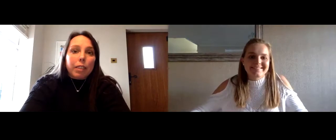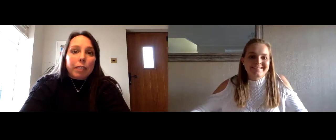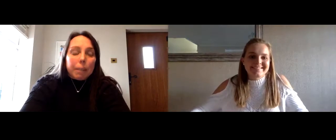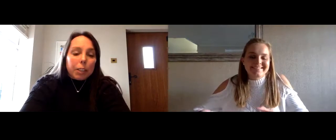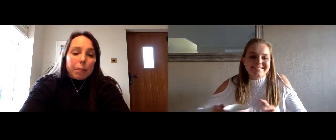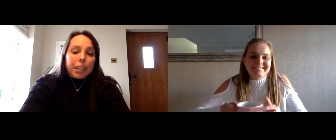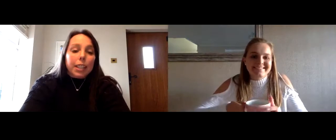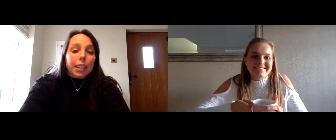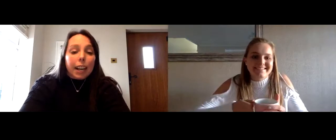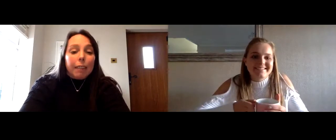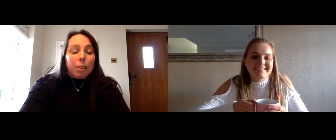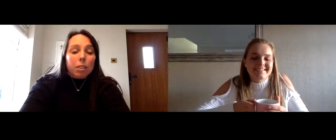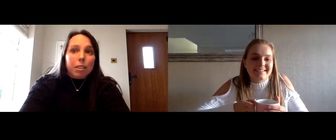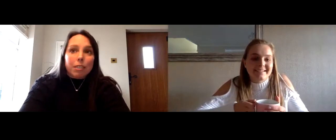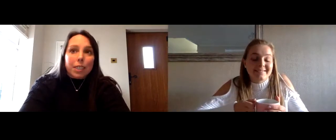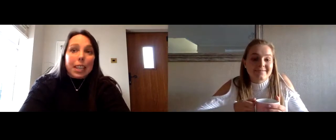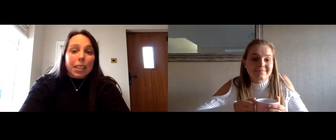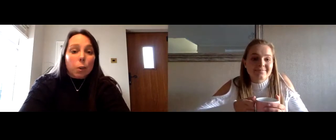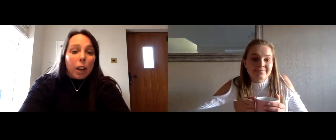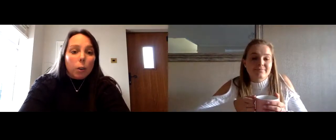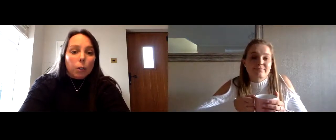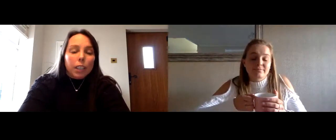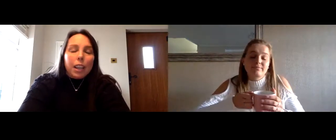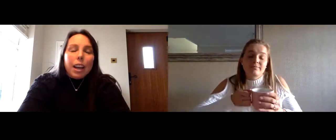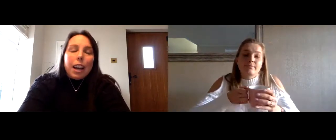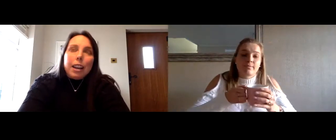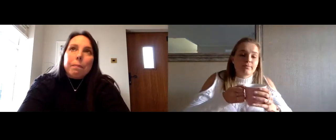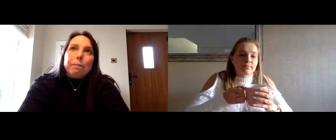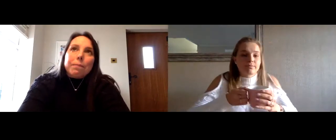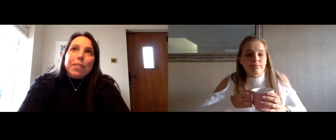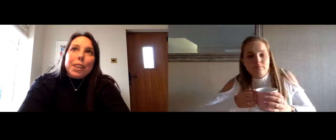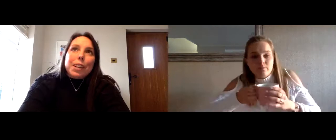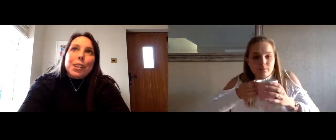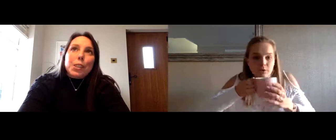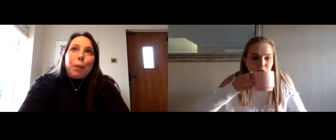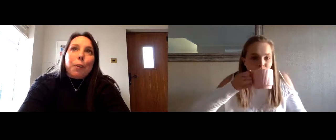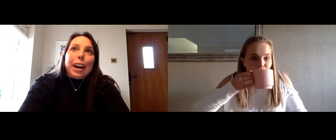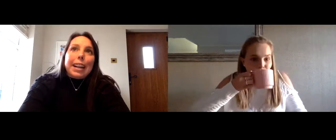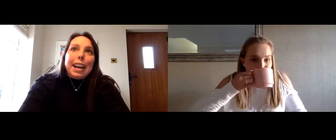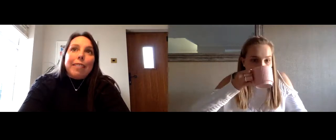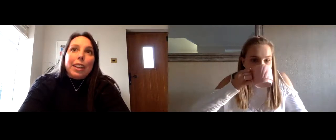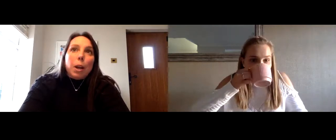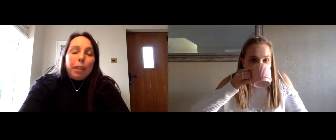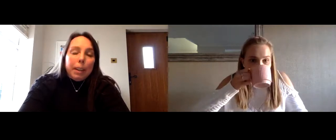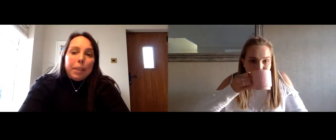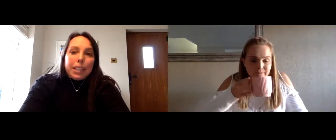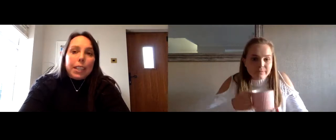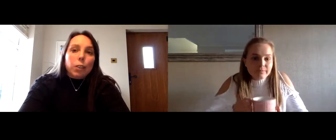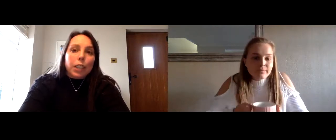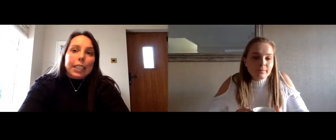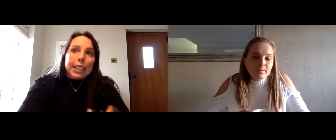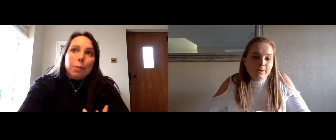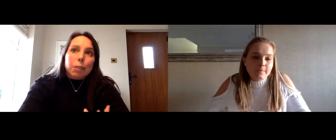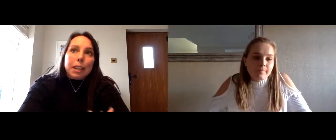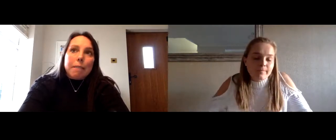for female gymnasts at the time that was seen as quite old and so i never openly admitted